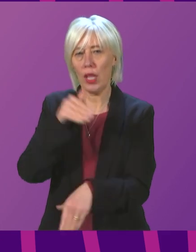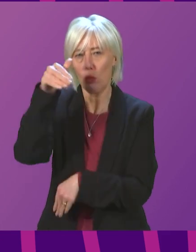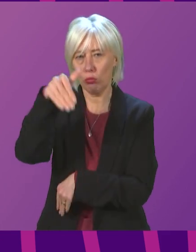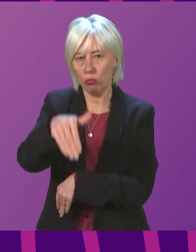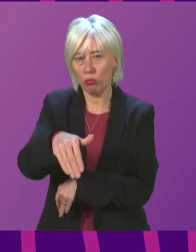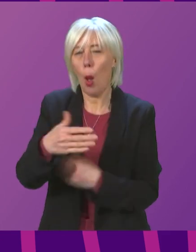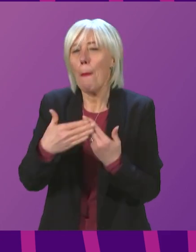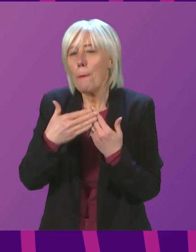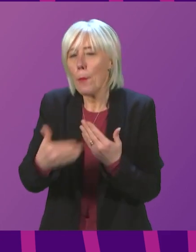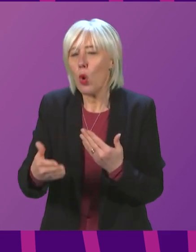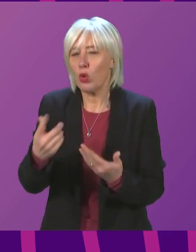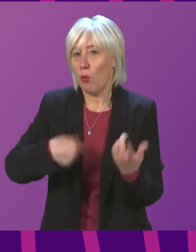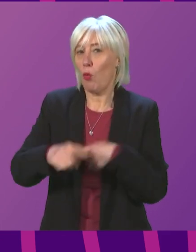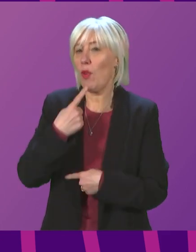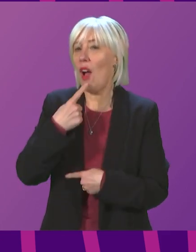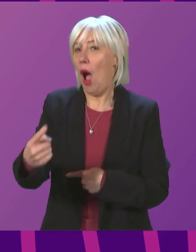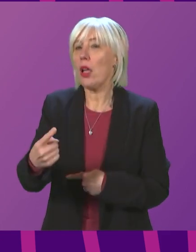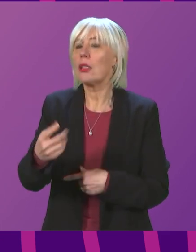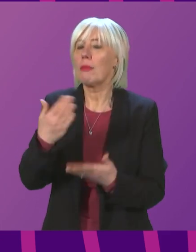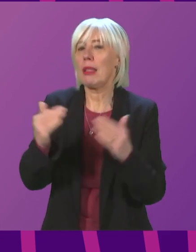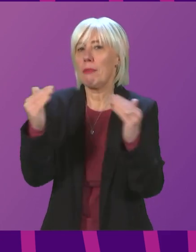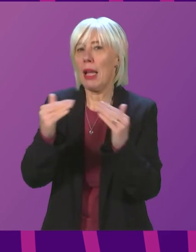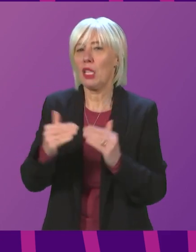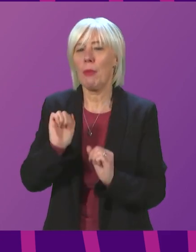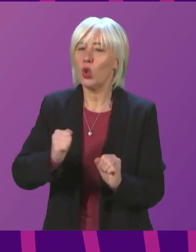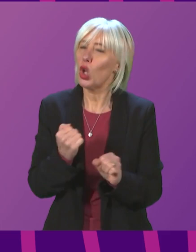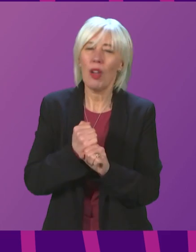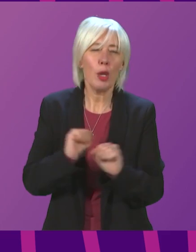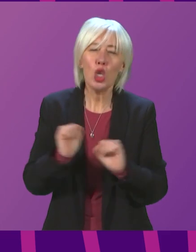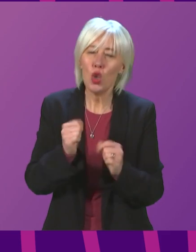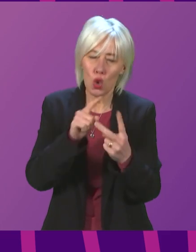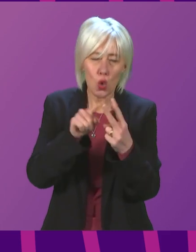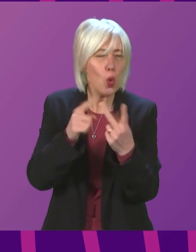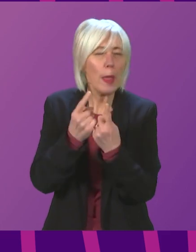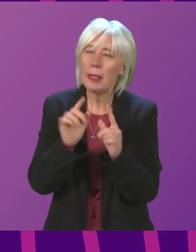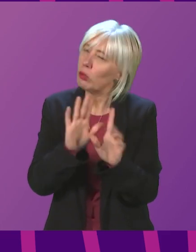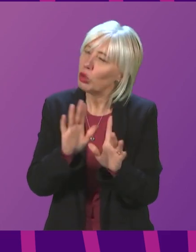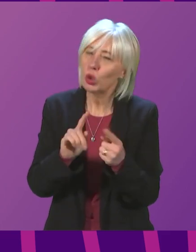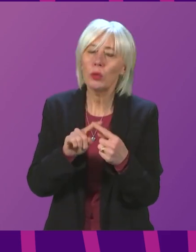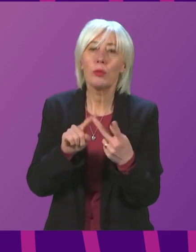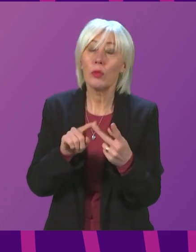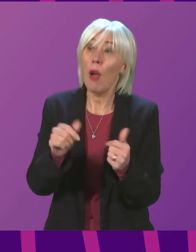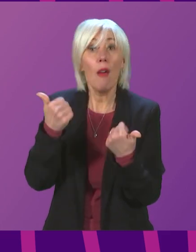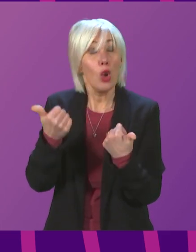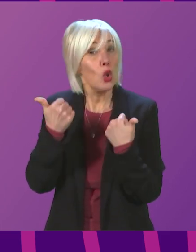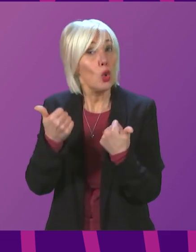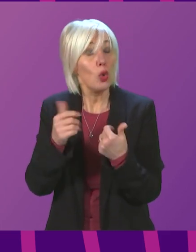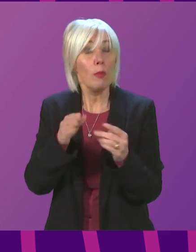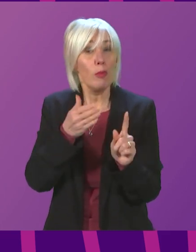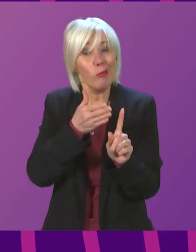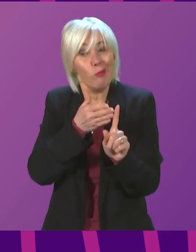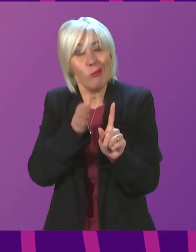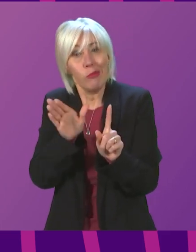for has been met, but the government still hasn't gone far enough in two key areas. Firstly, we welcome the move away from guidance